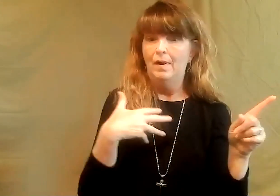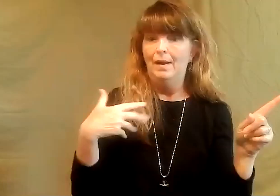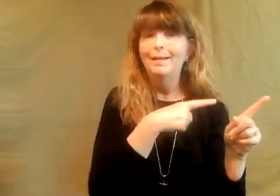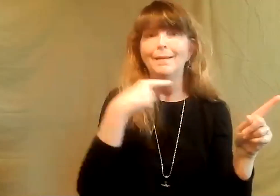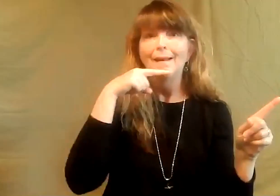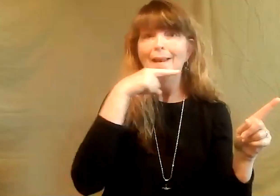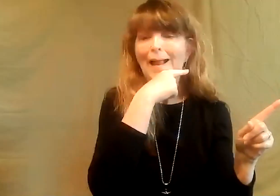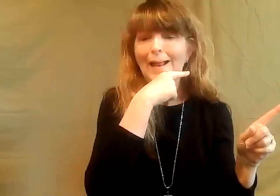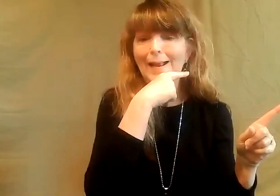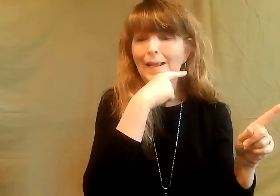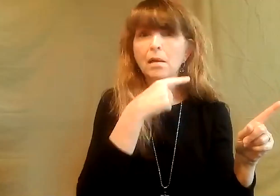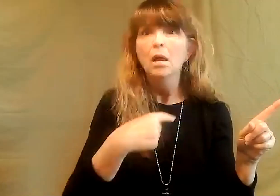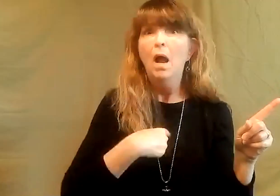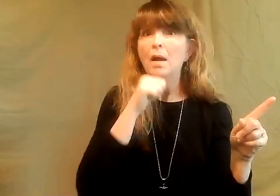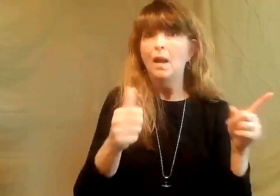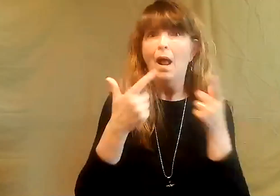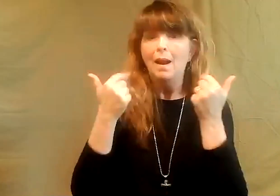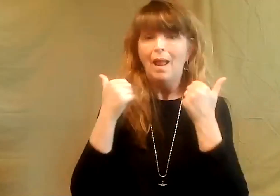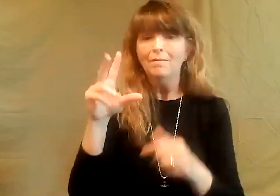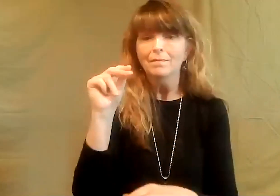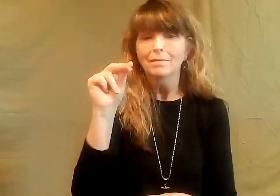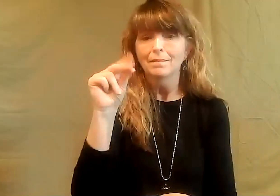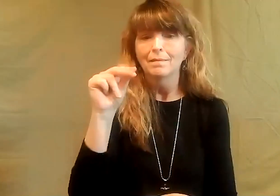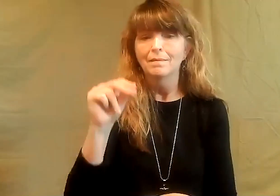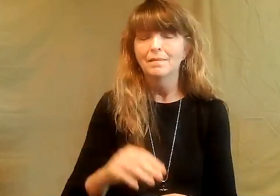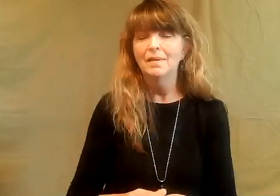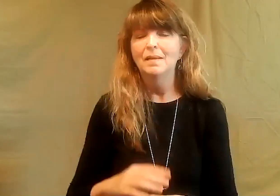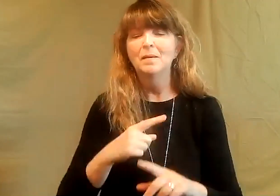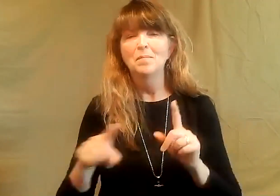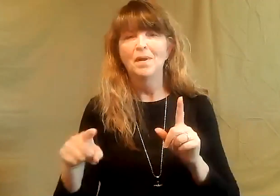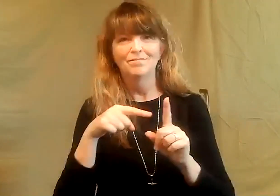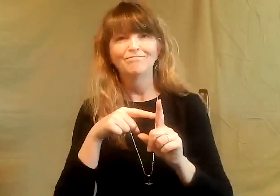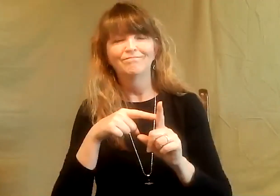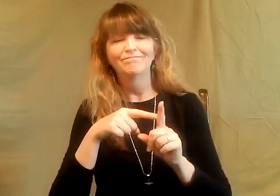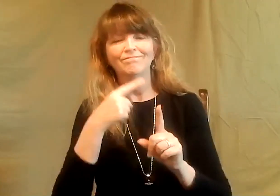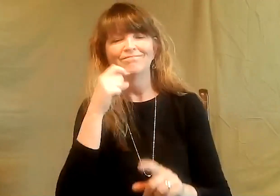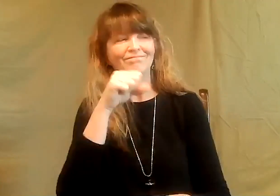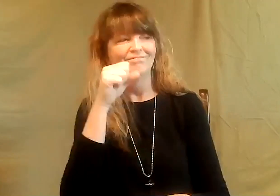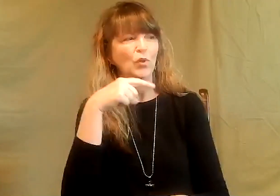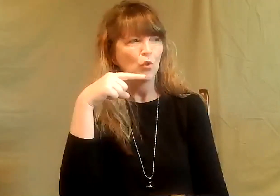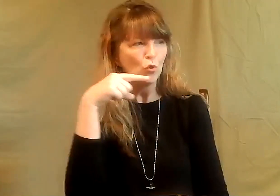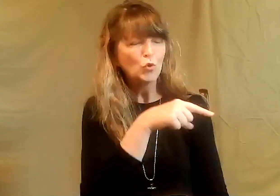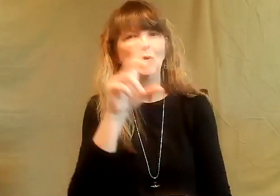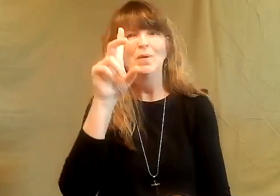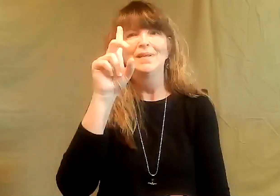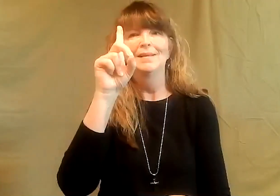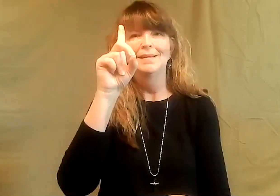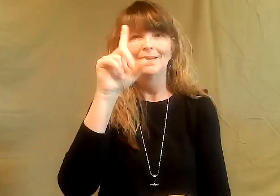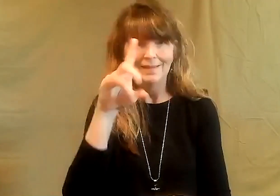sarah heard this again it was filled with fear and so she lied and said no i did not laugh however the lord said